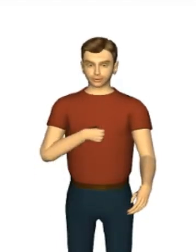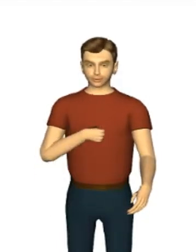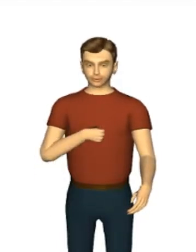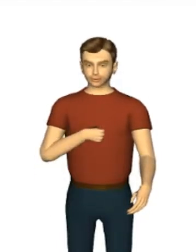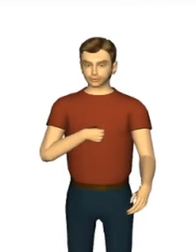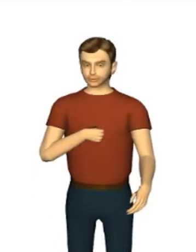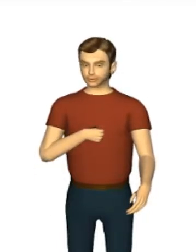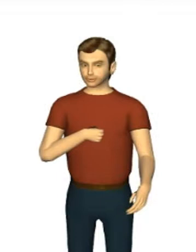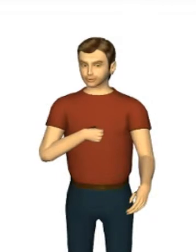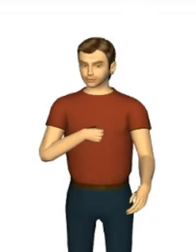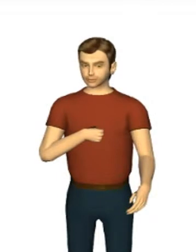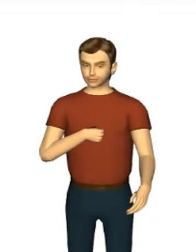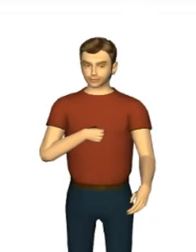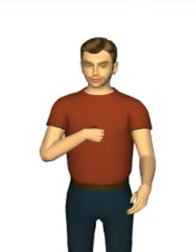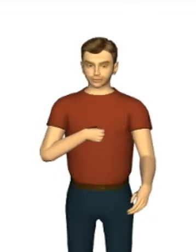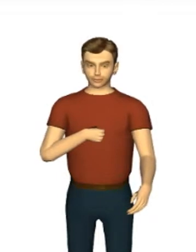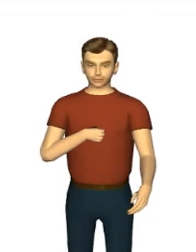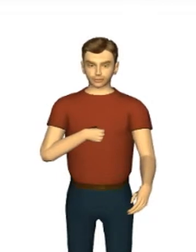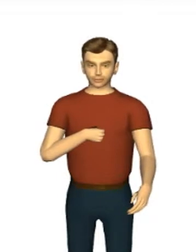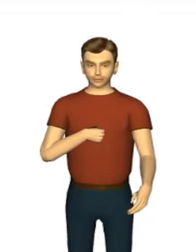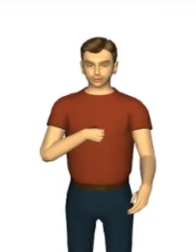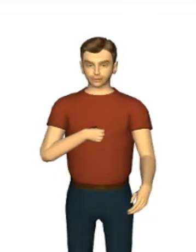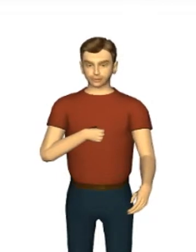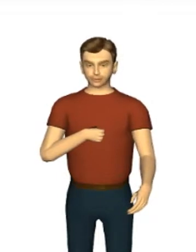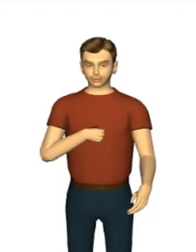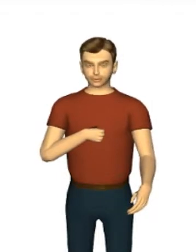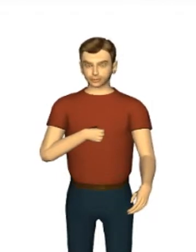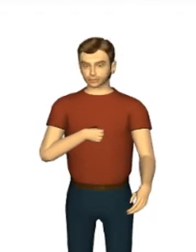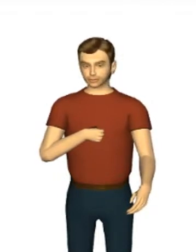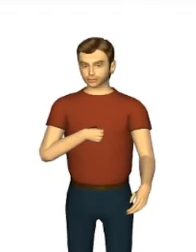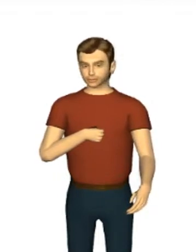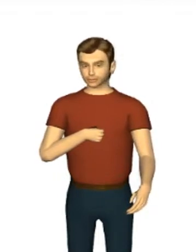I'm sorry. And let's play this one. How are you?